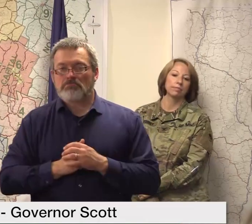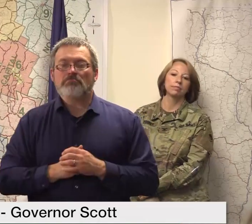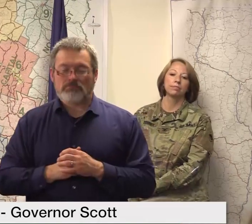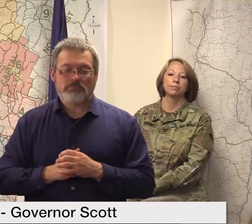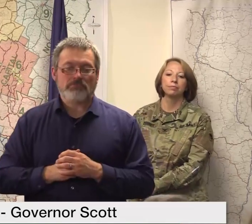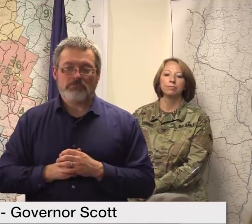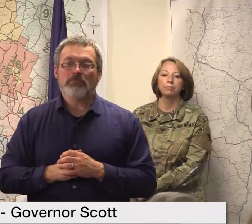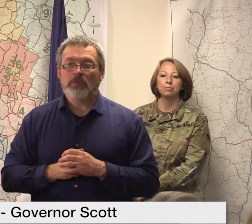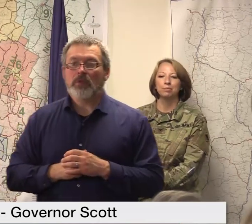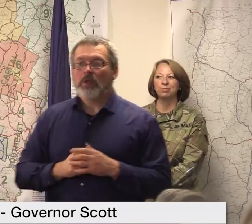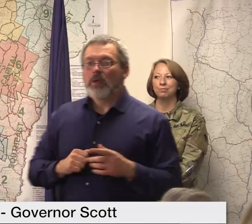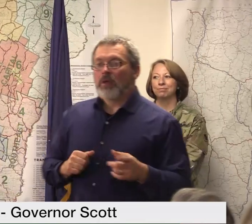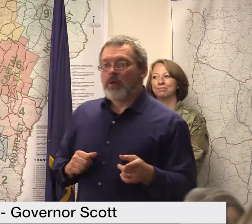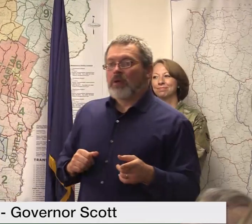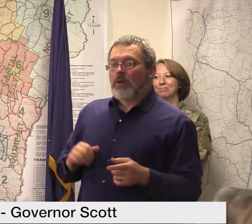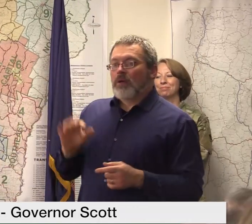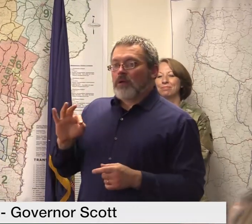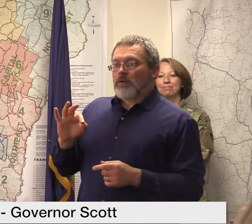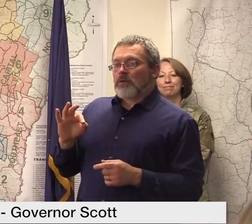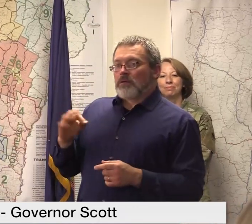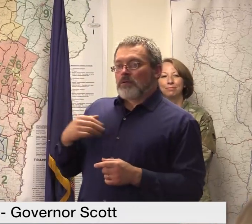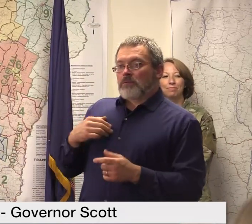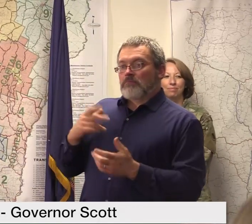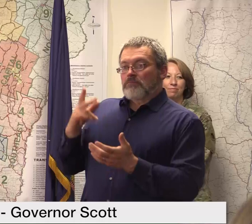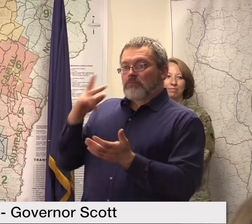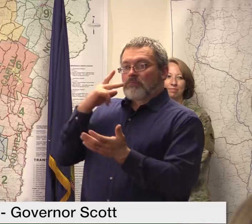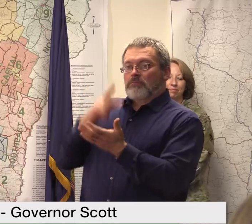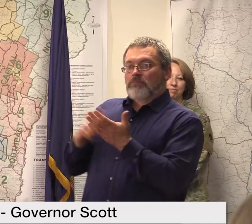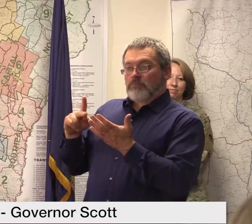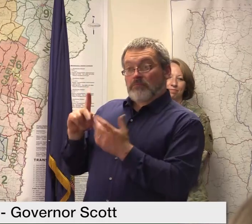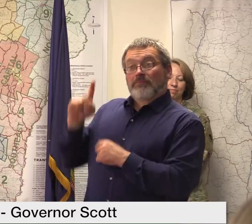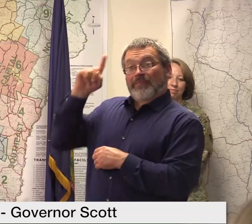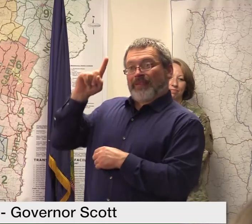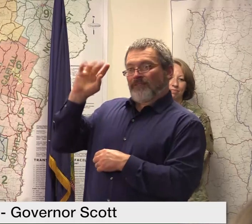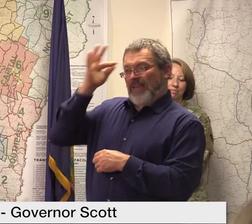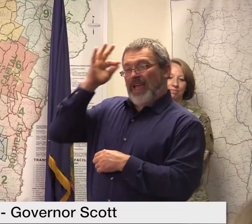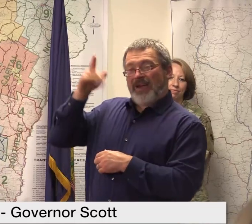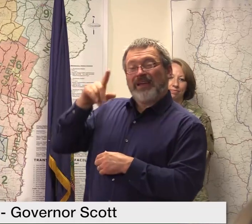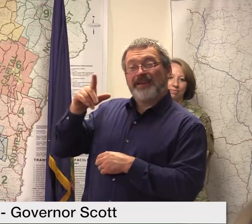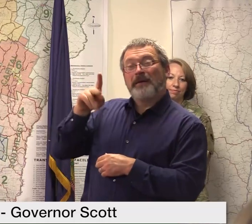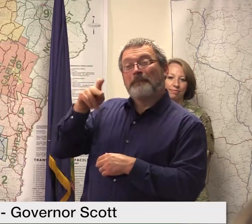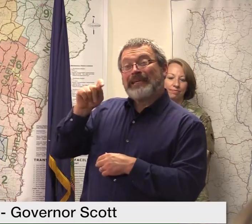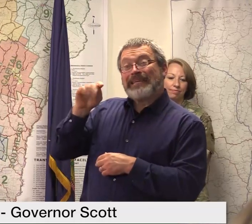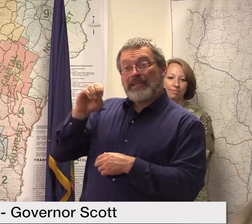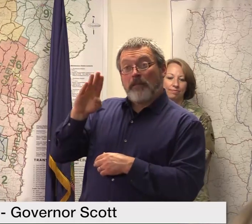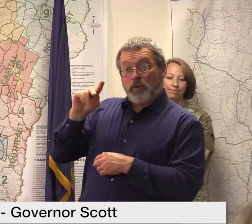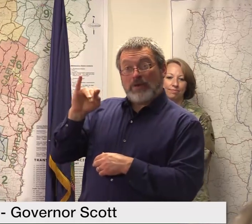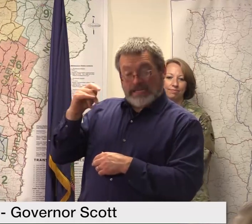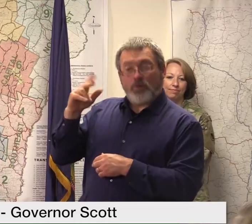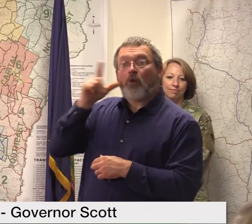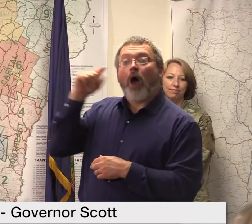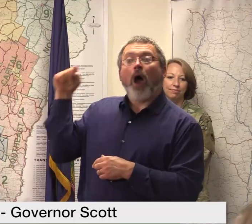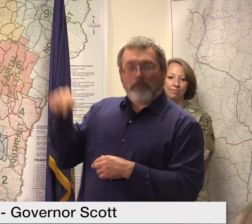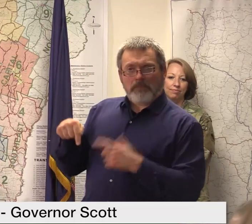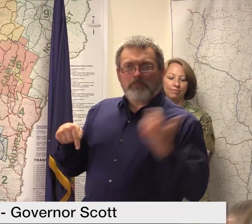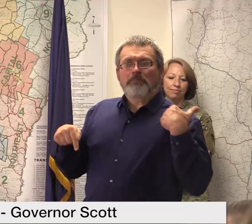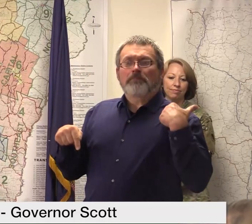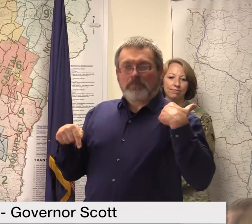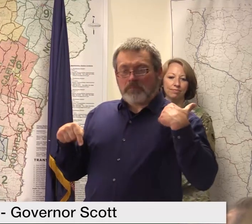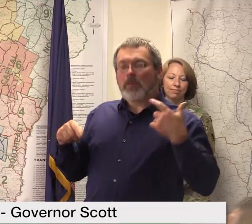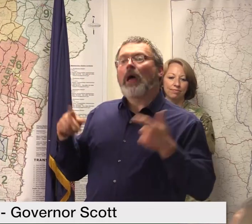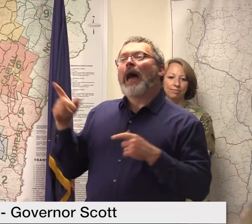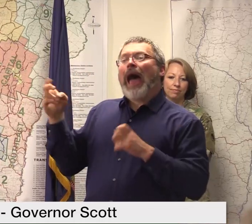we could go yesterday I think he encouraged state officials to apply for the infrastructure grants